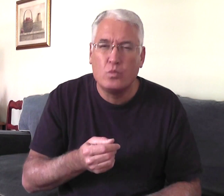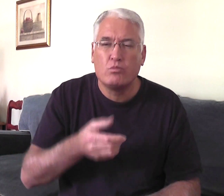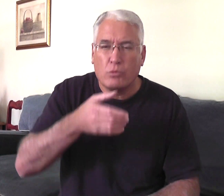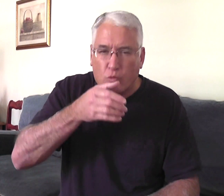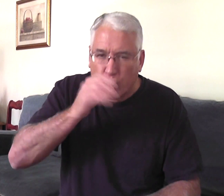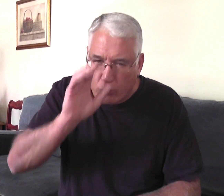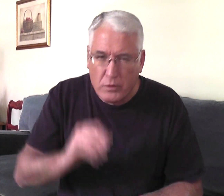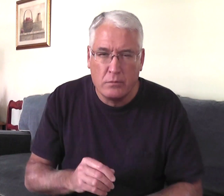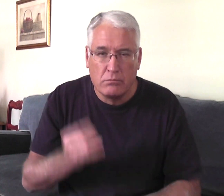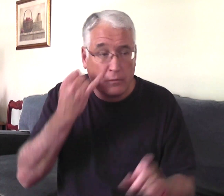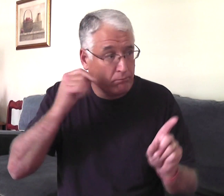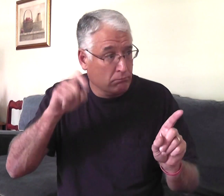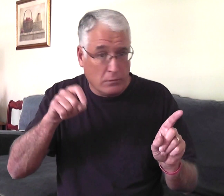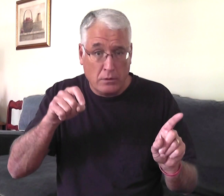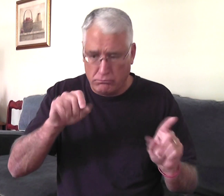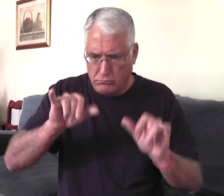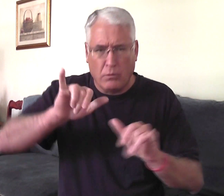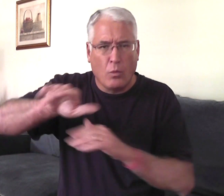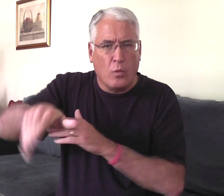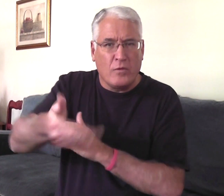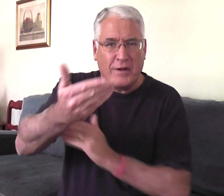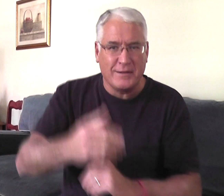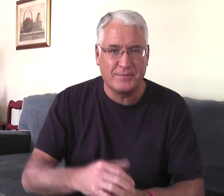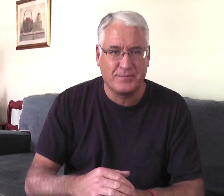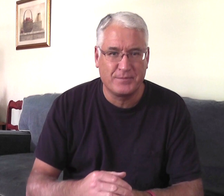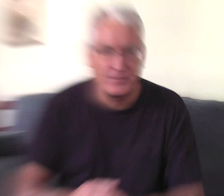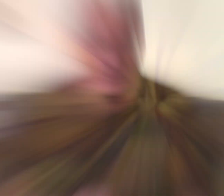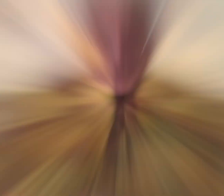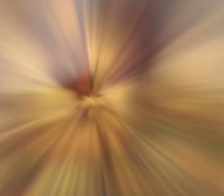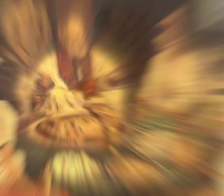home, have food and drink. And if they needed to stay overnight.